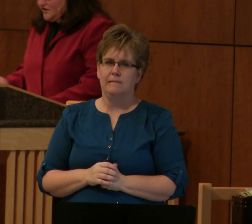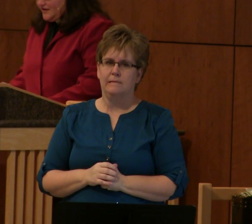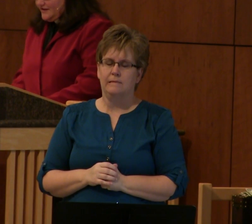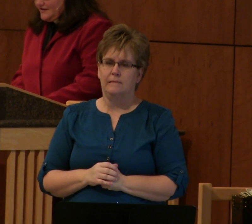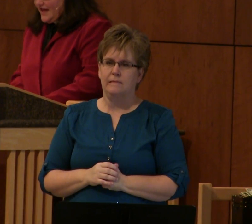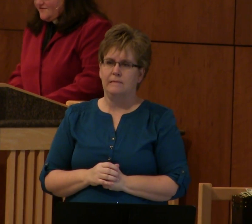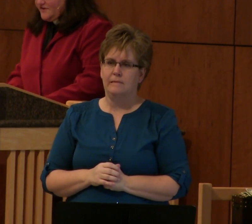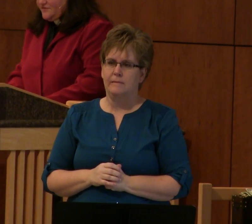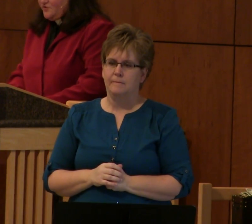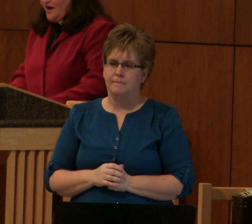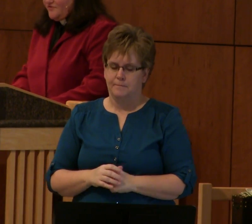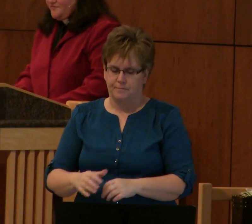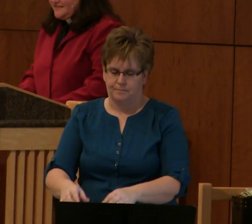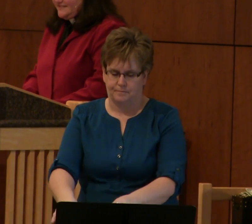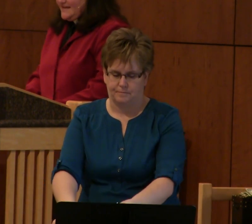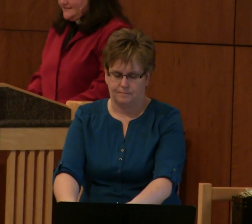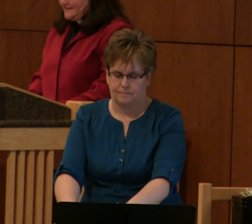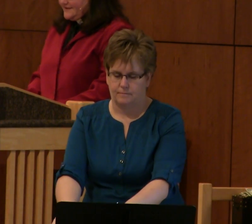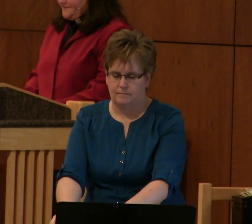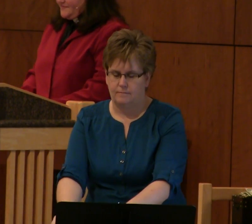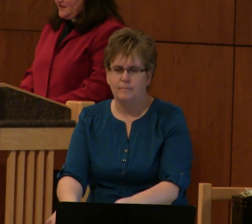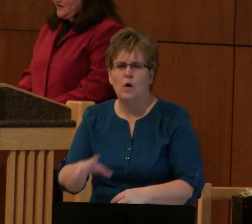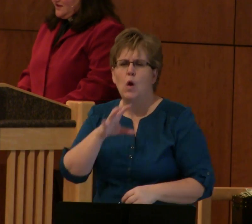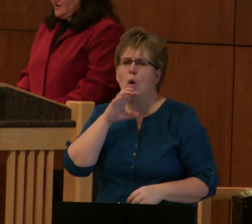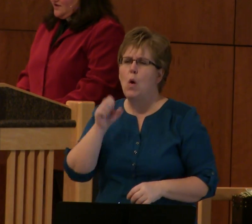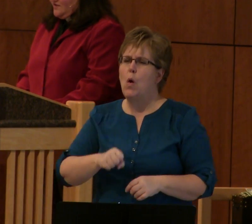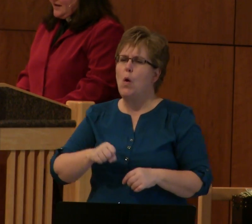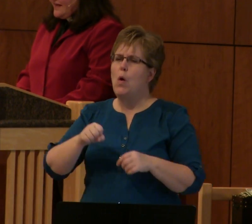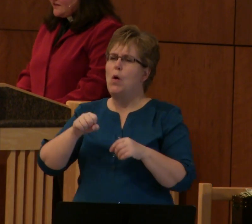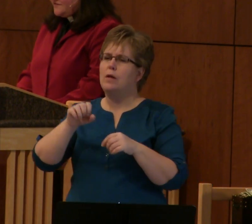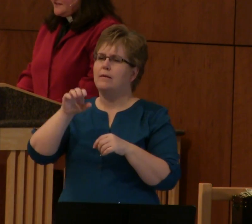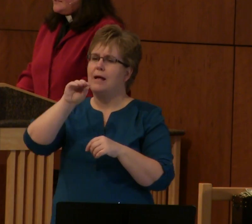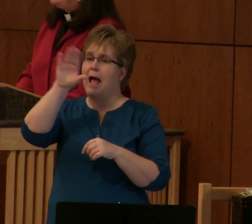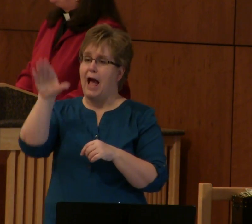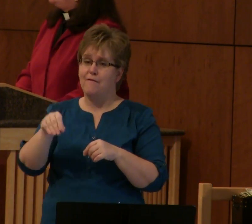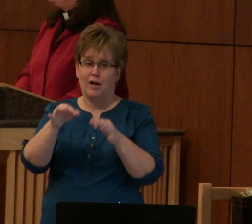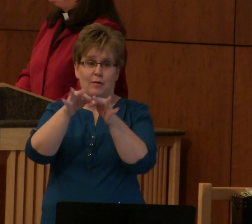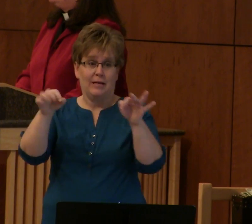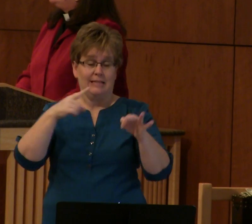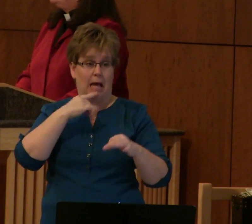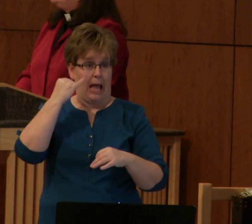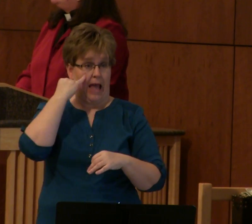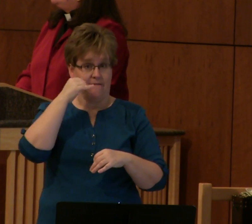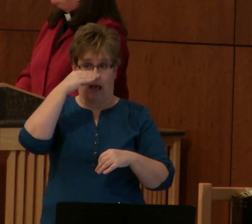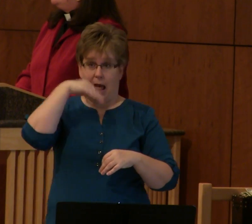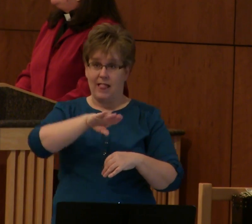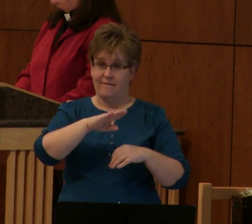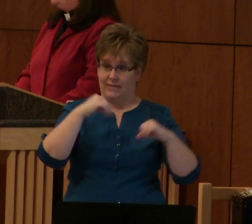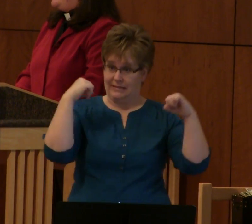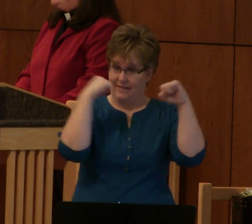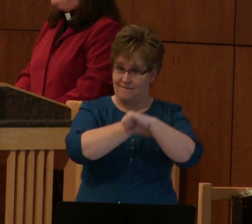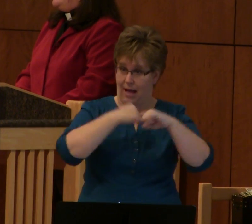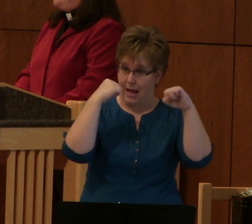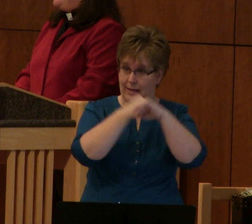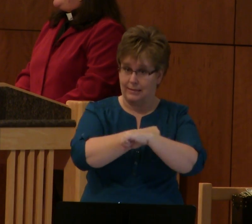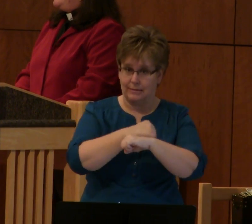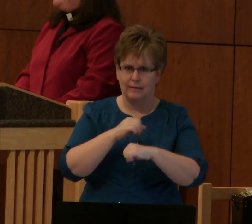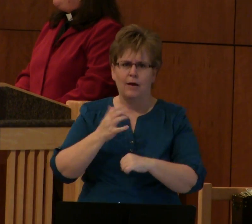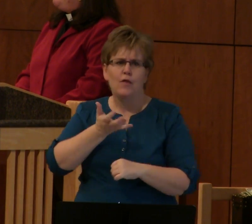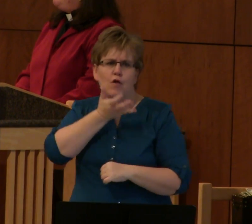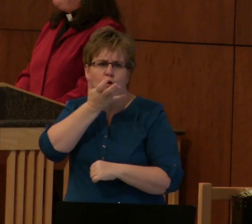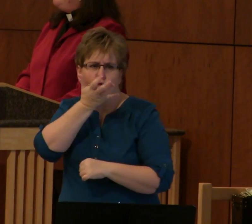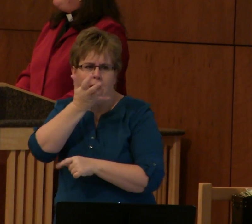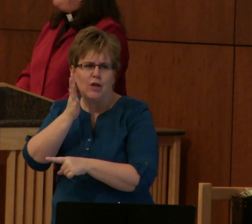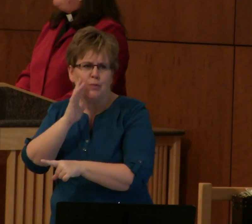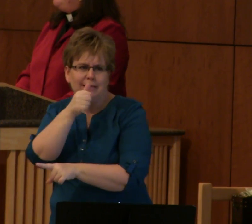There's an old African proverb that says, When elephants fight, the grass suffers.